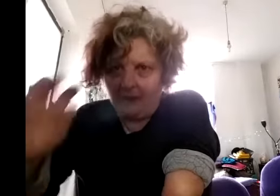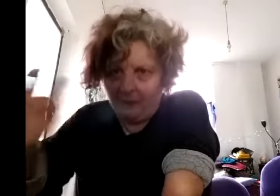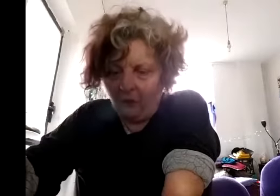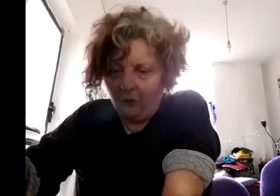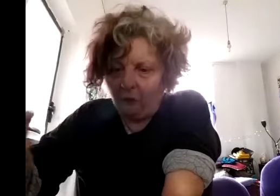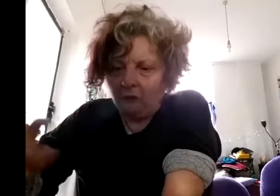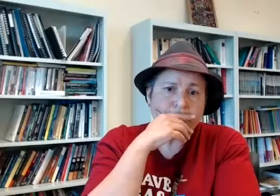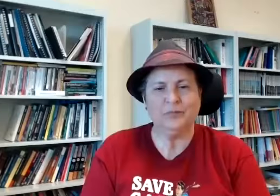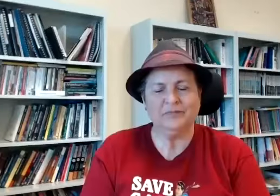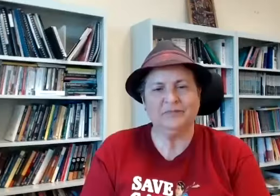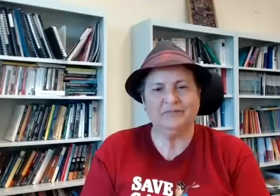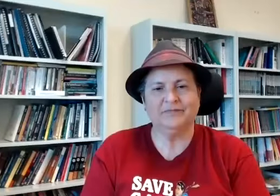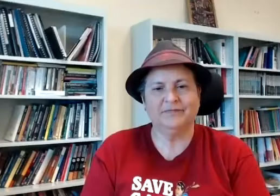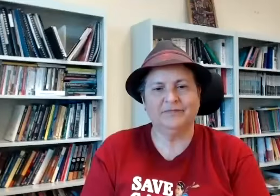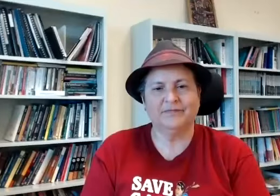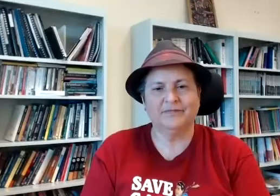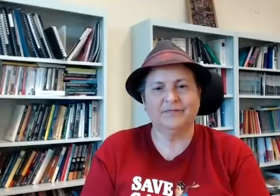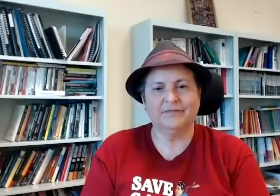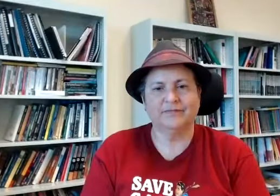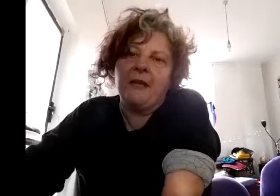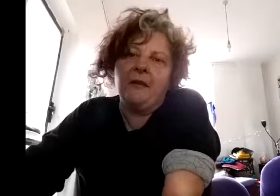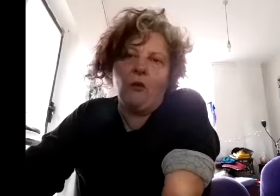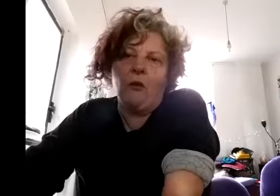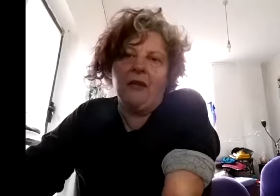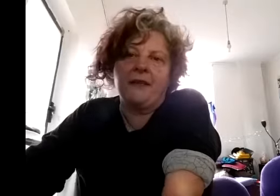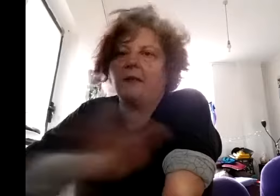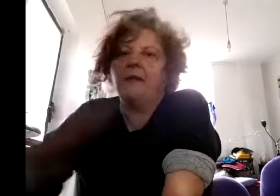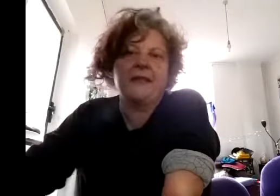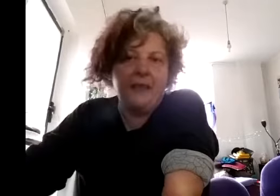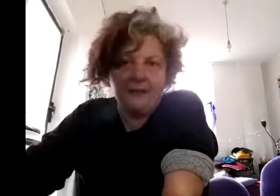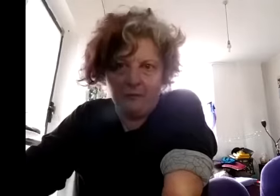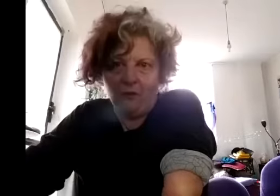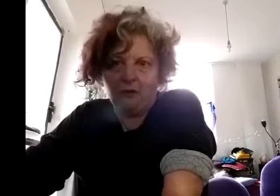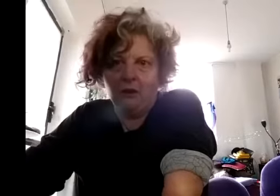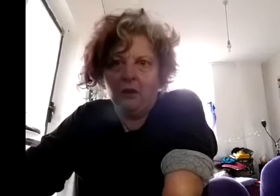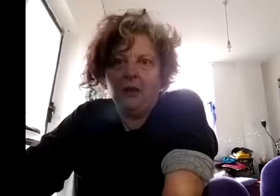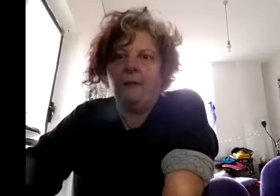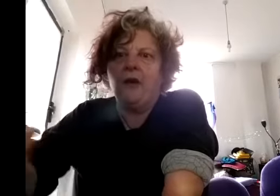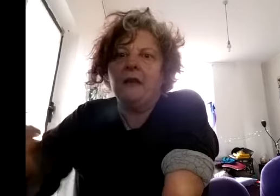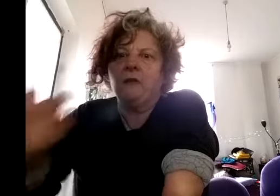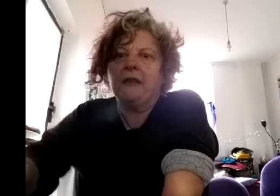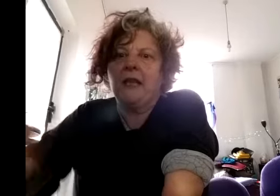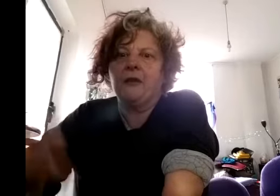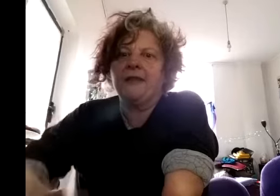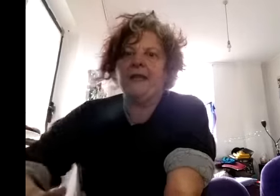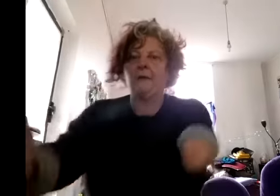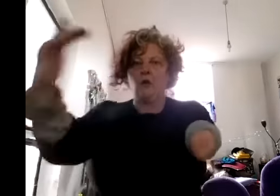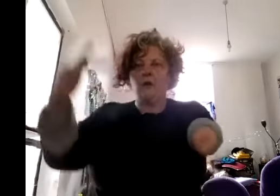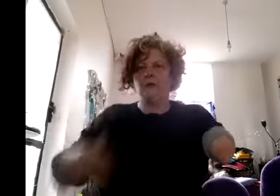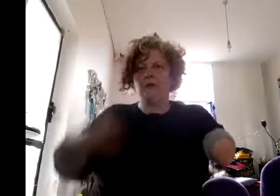and unusual yeah any one time about 30 percent of our audience have never seen us before yeah i find that really interesting they've gone through the